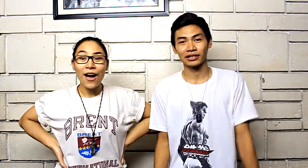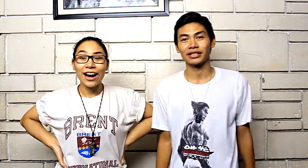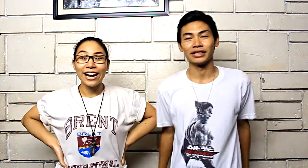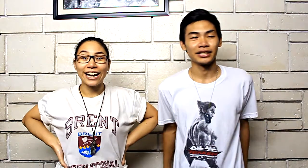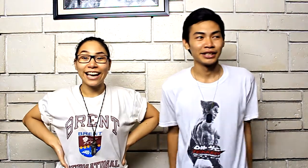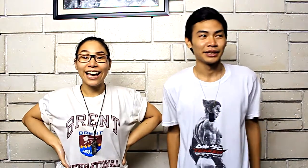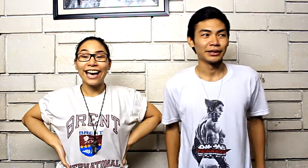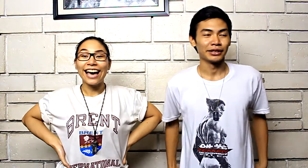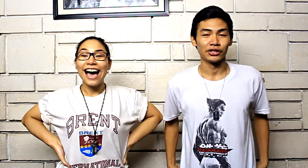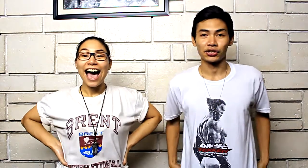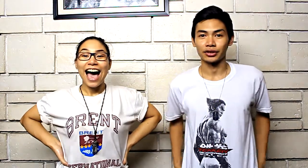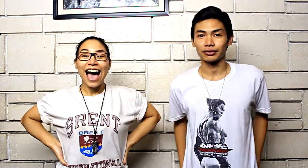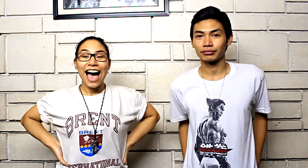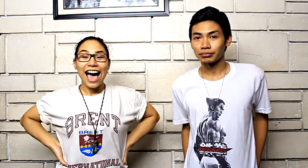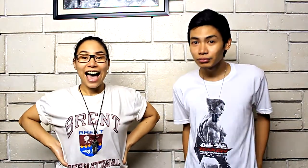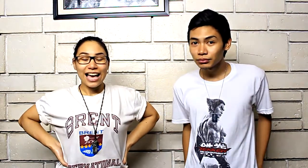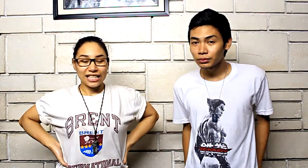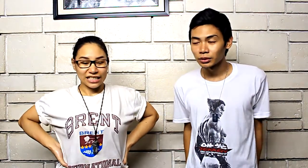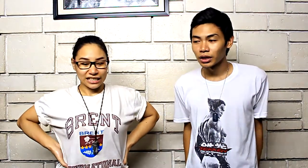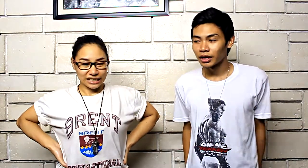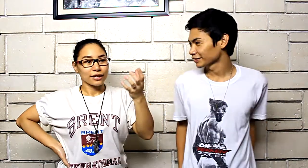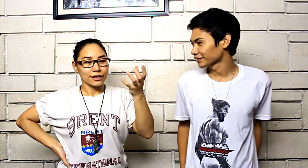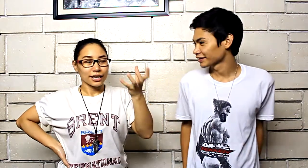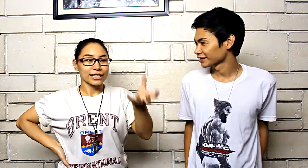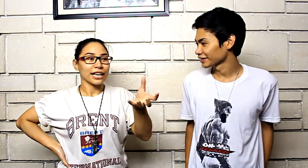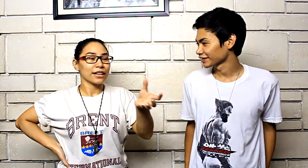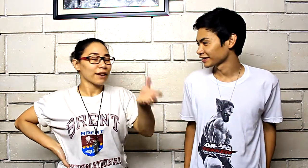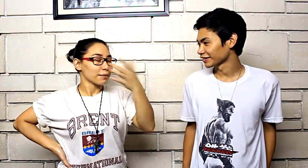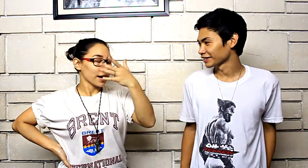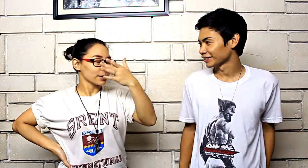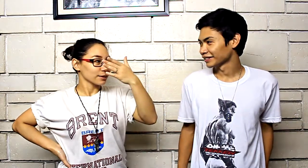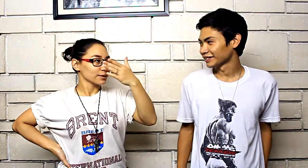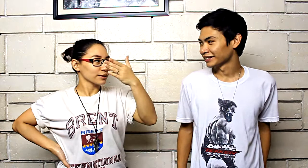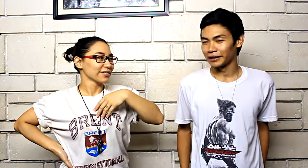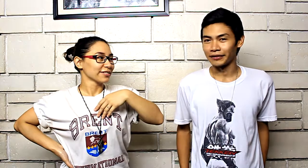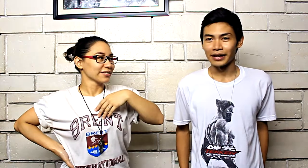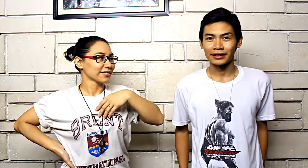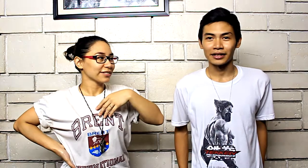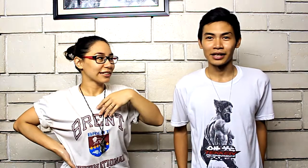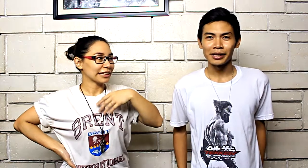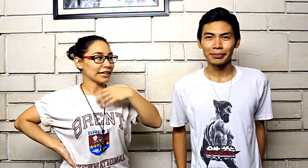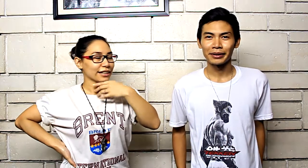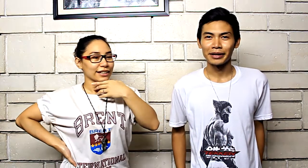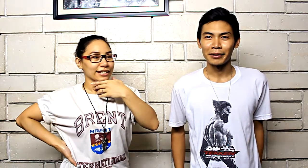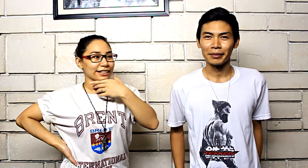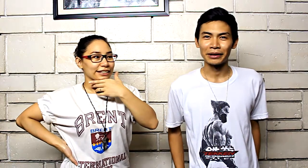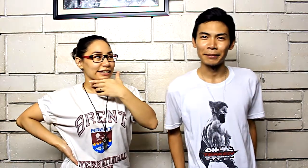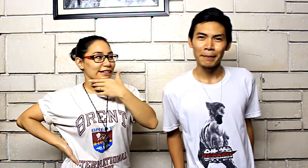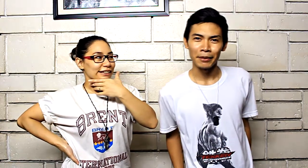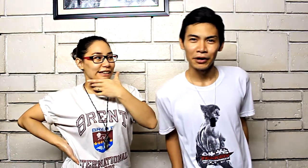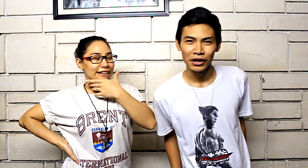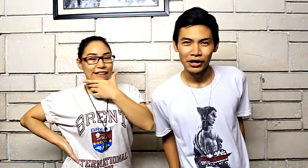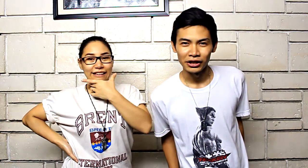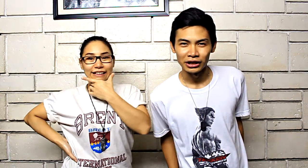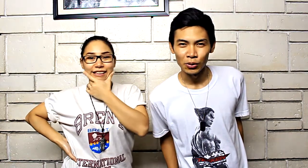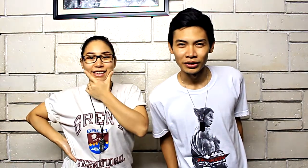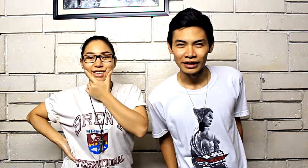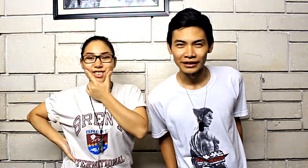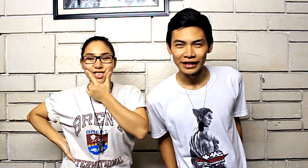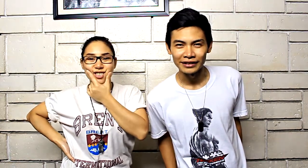can I take it if I my eyes closed if that's gonna help but remember the one that tastes